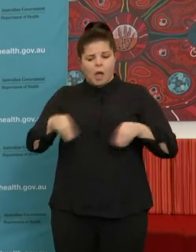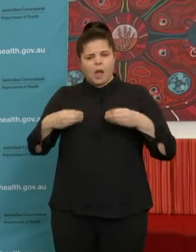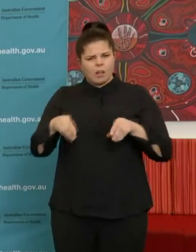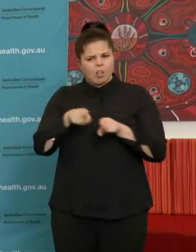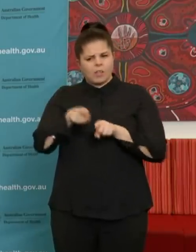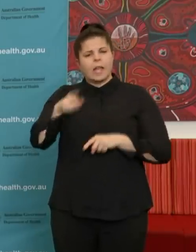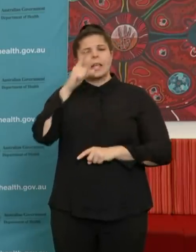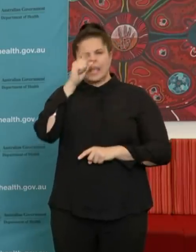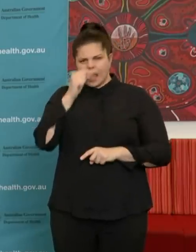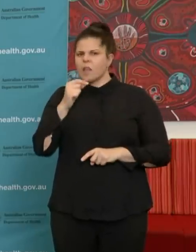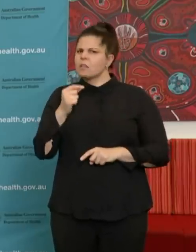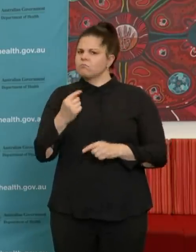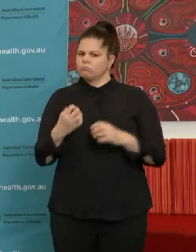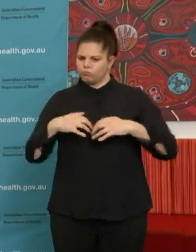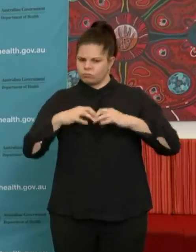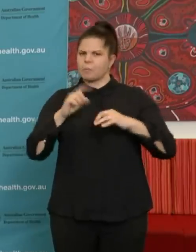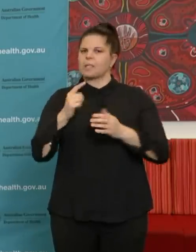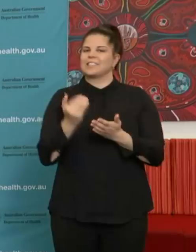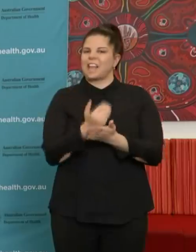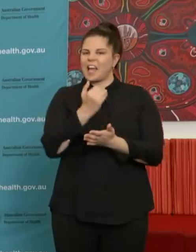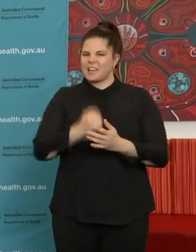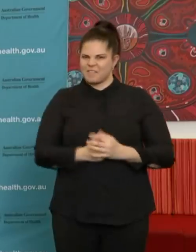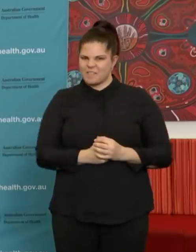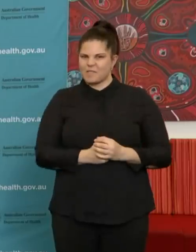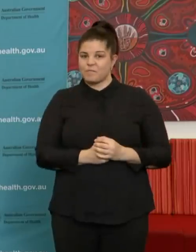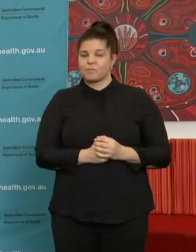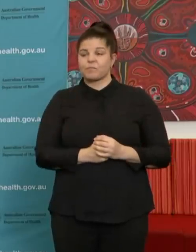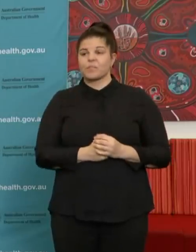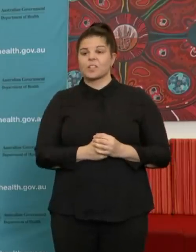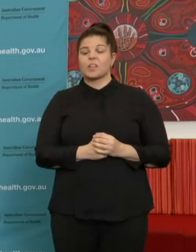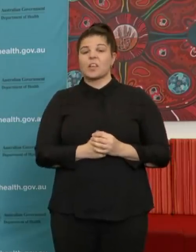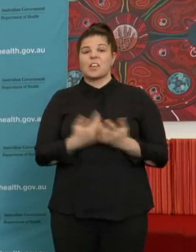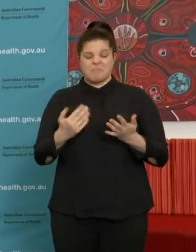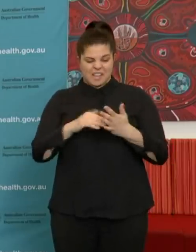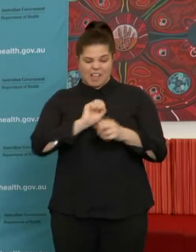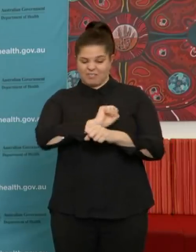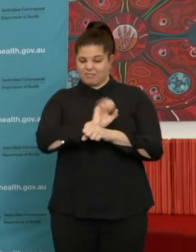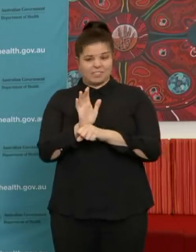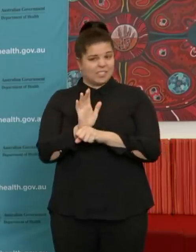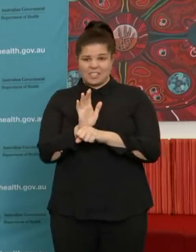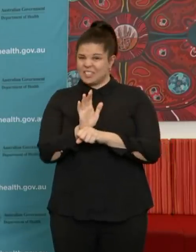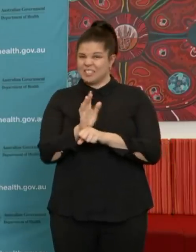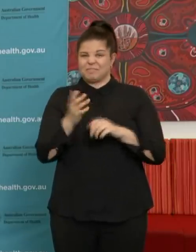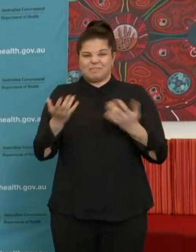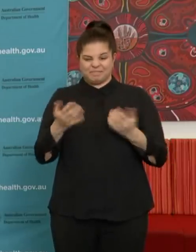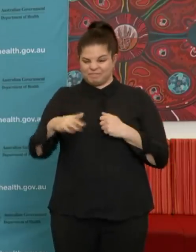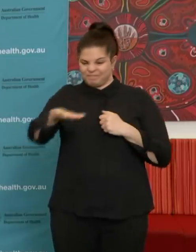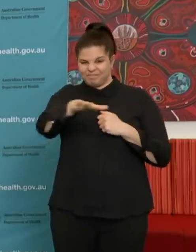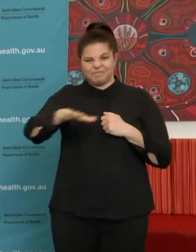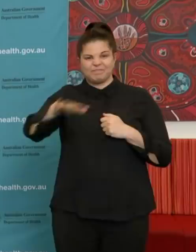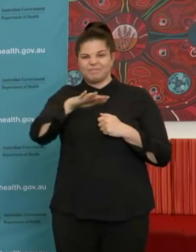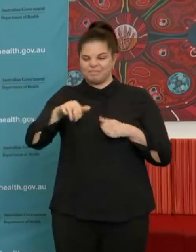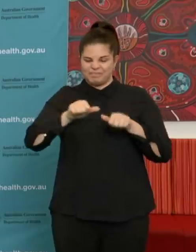But in general, as we've found with this particular outbreak, a so-called zoonotic outbreak, a